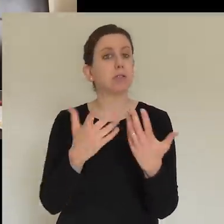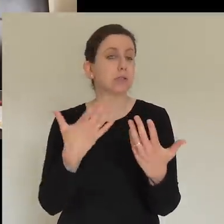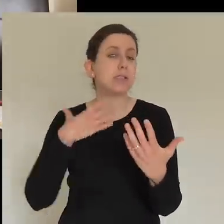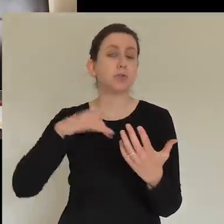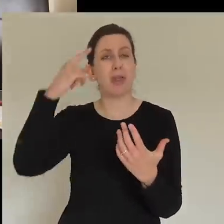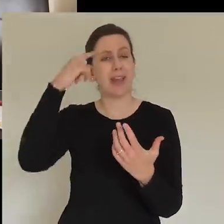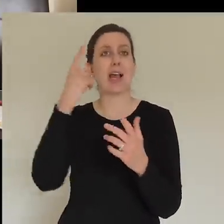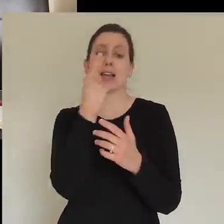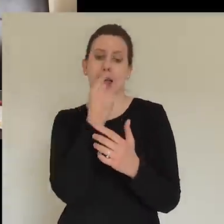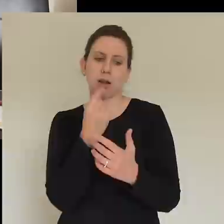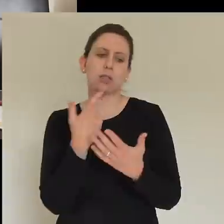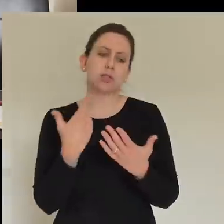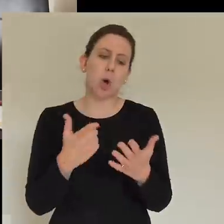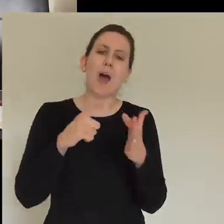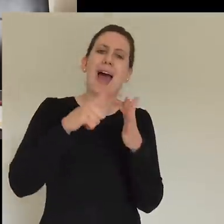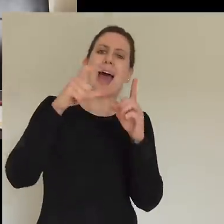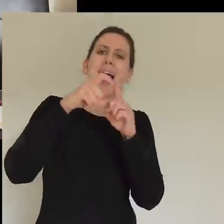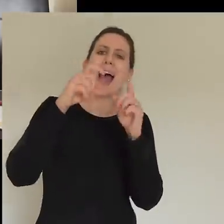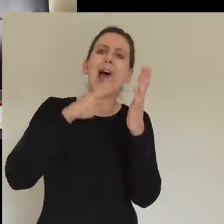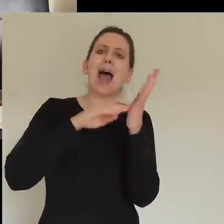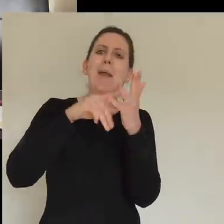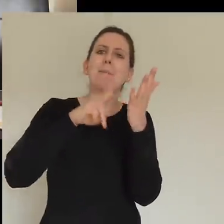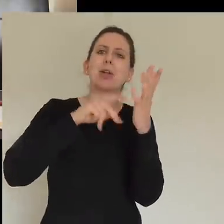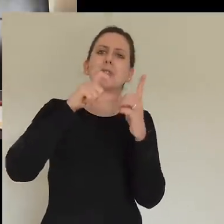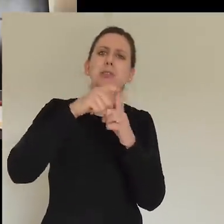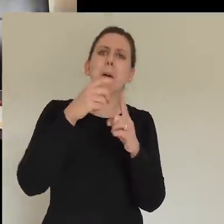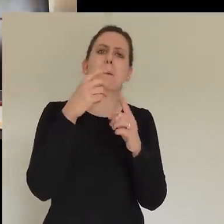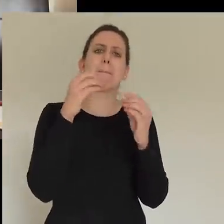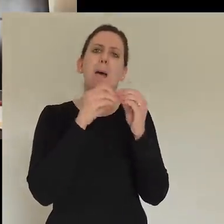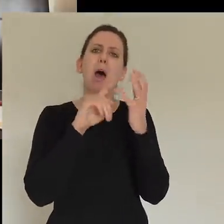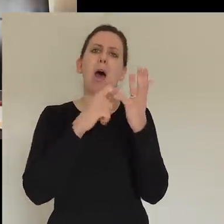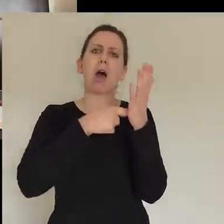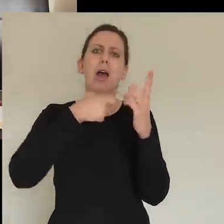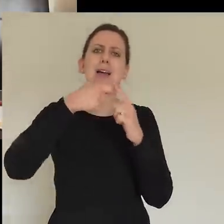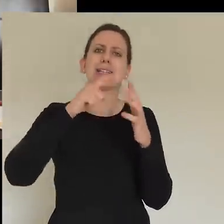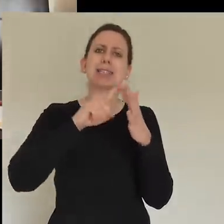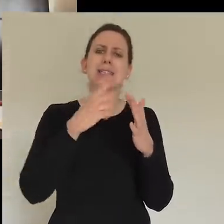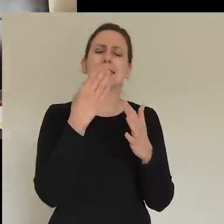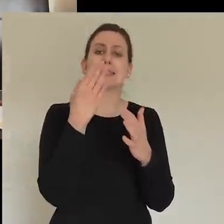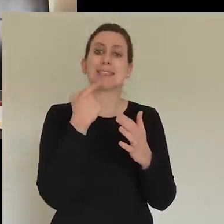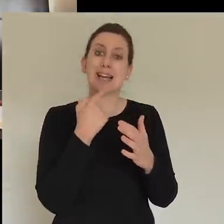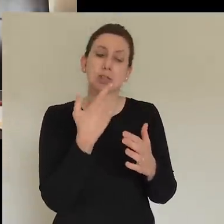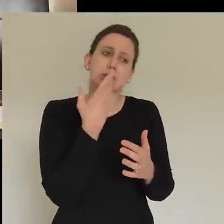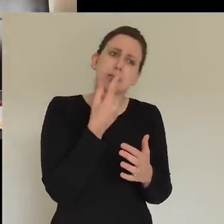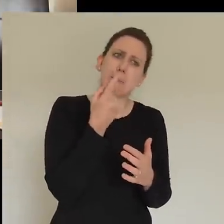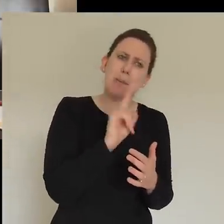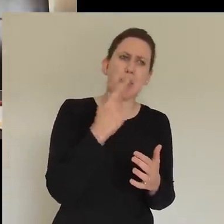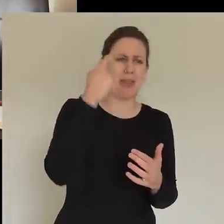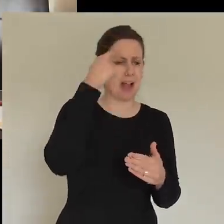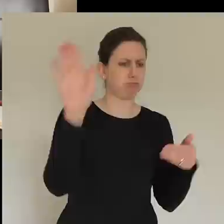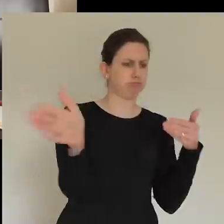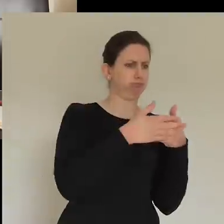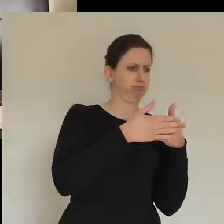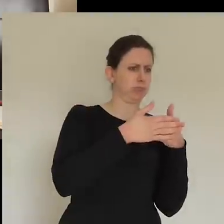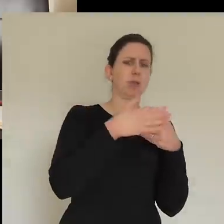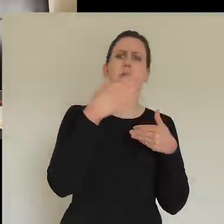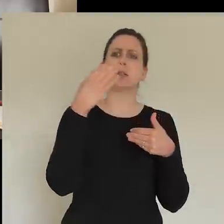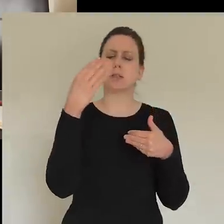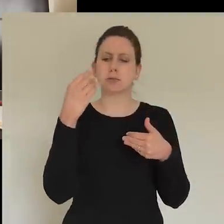person sees an open door, the other sees it slammed shut. And I think as Christians, we're called to see the open door, the opportunity, the possibility. Where might the Lord be